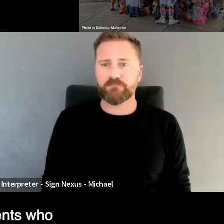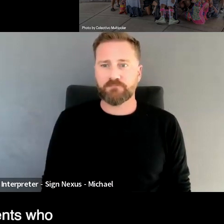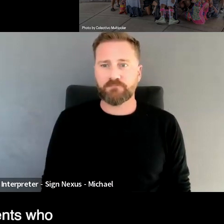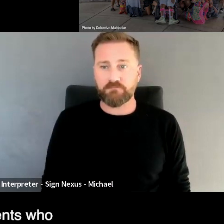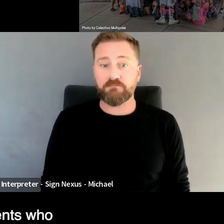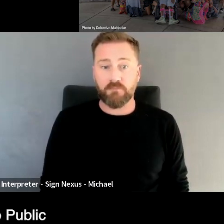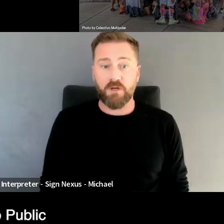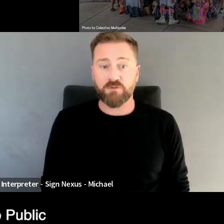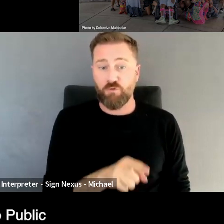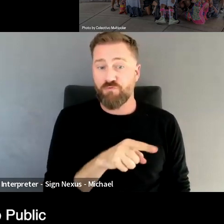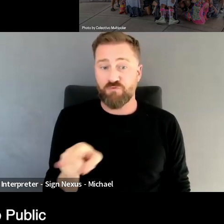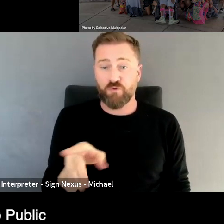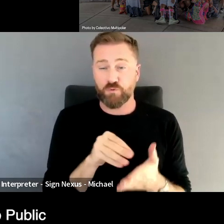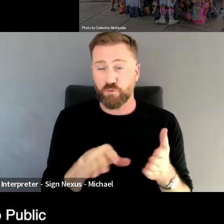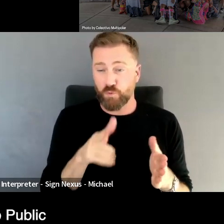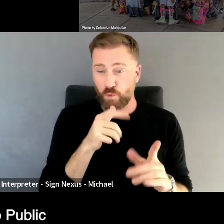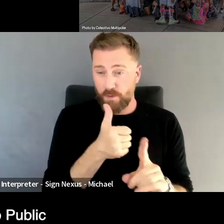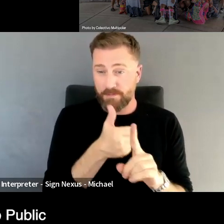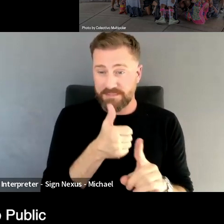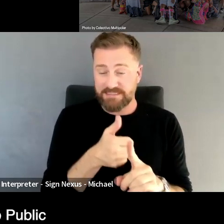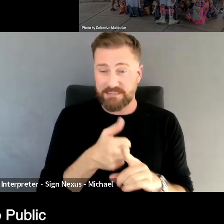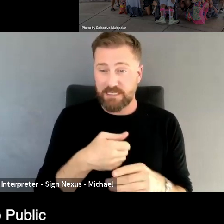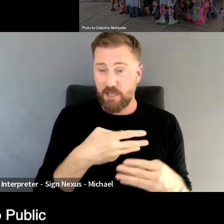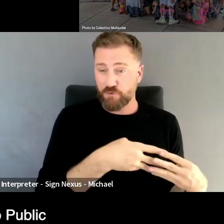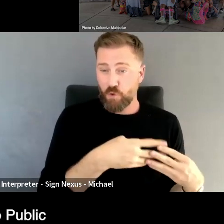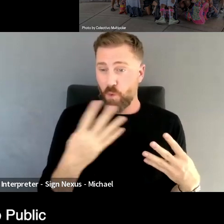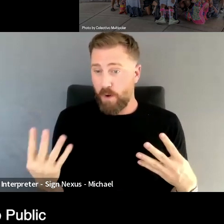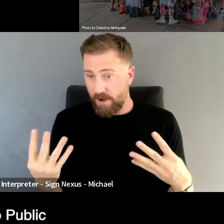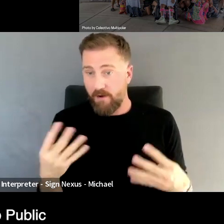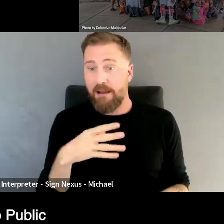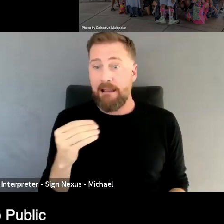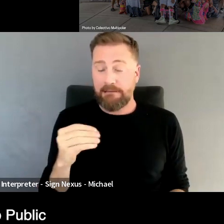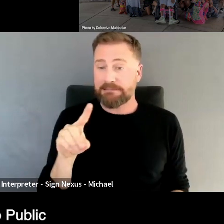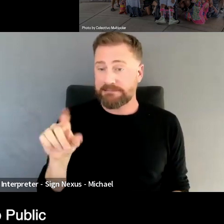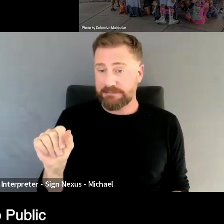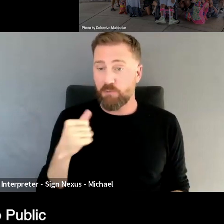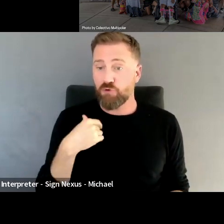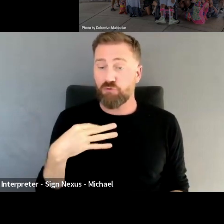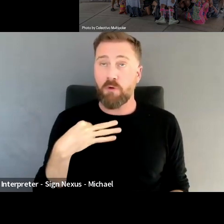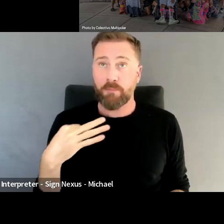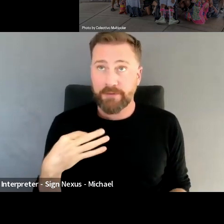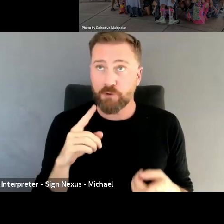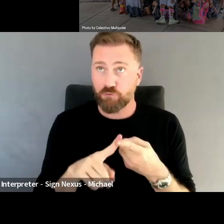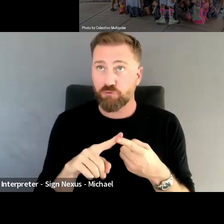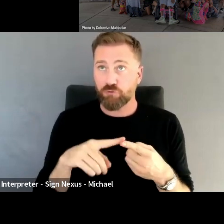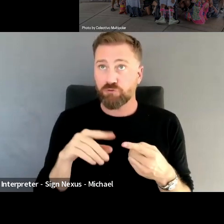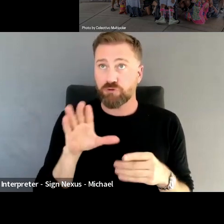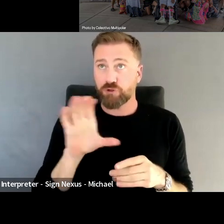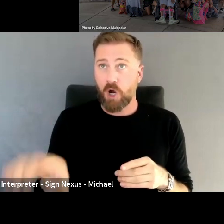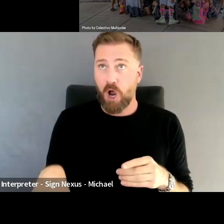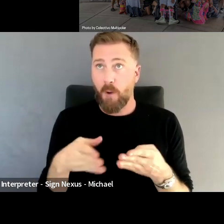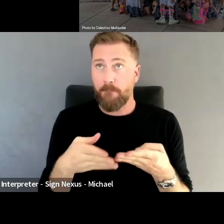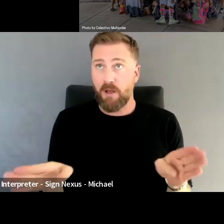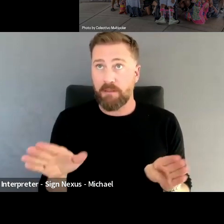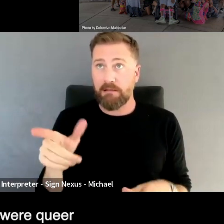and disabled applied to Chicago Public Library to be a part of it, as well as